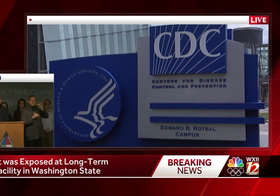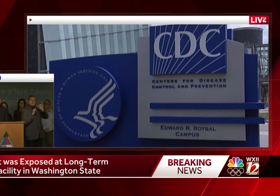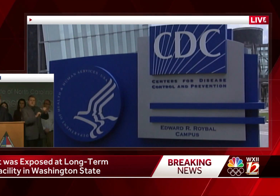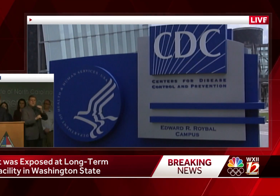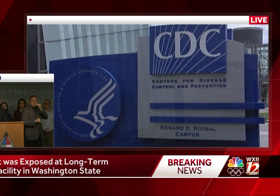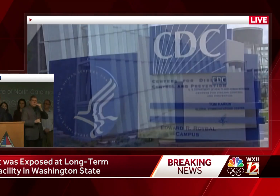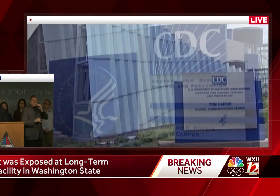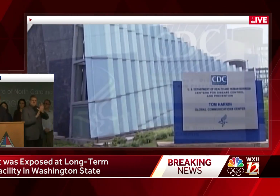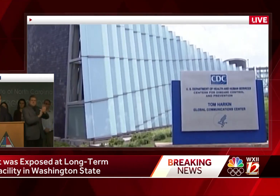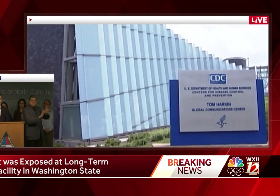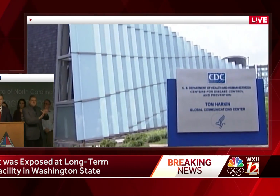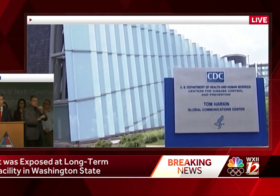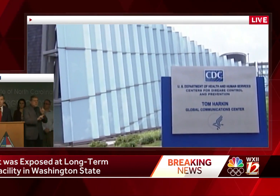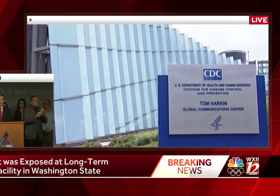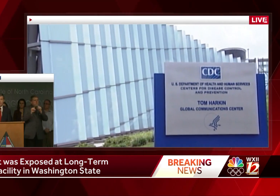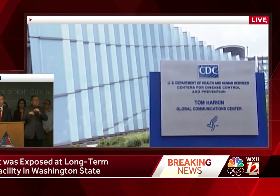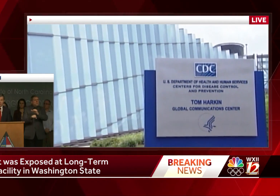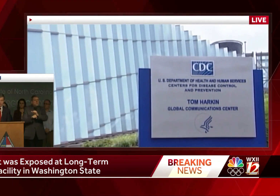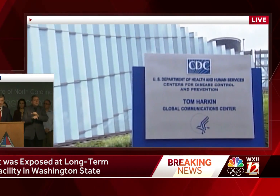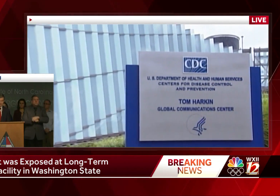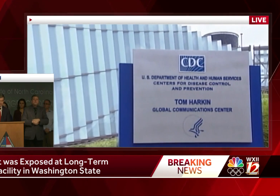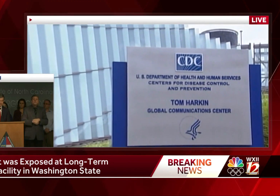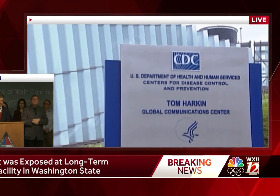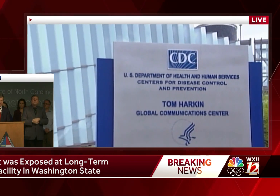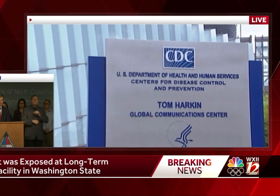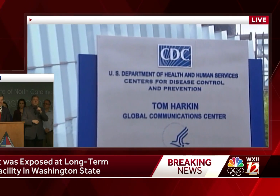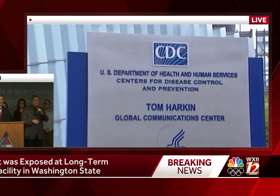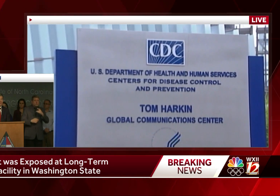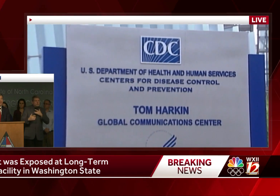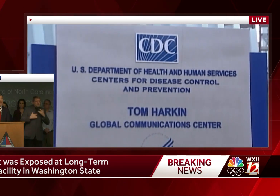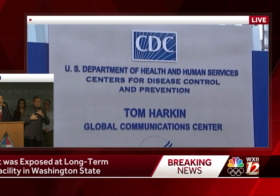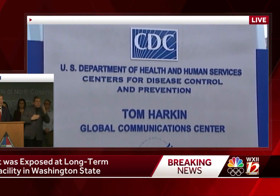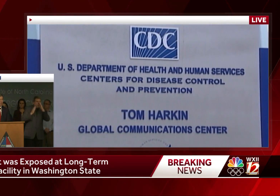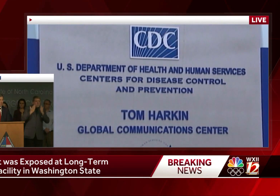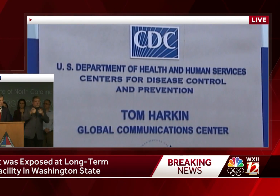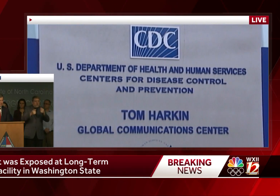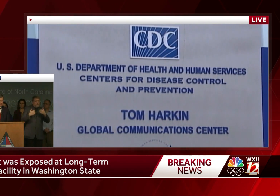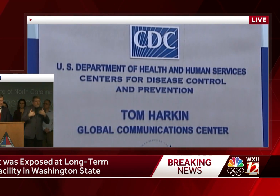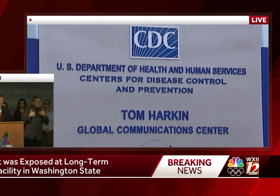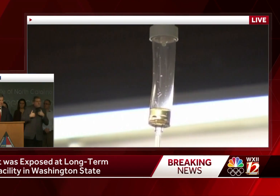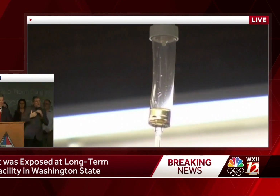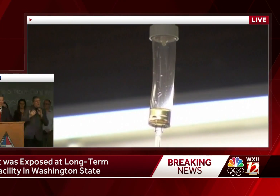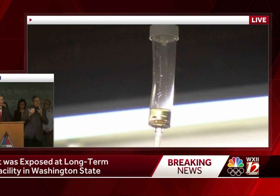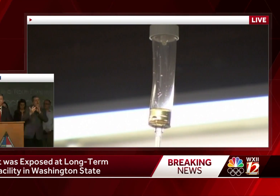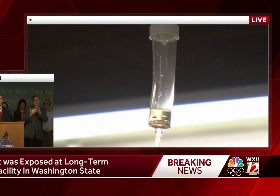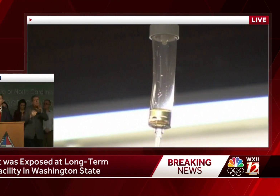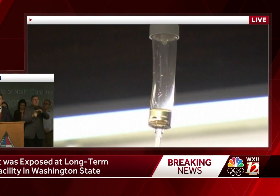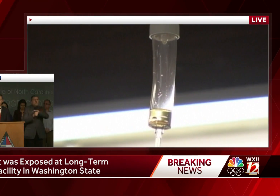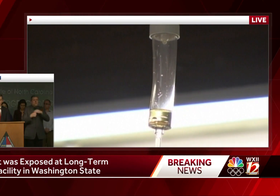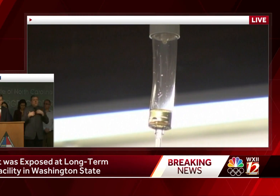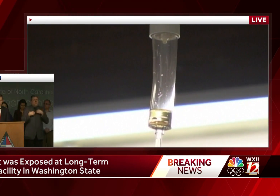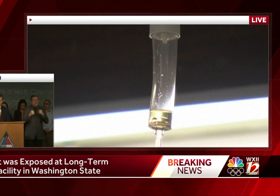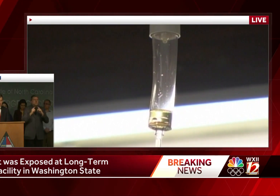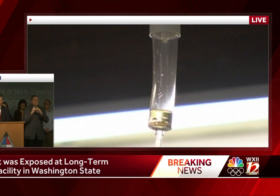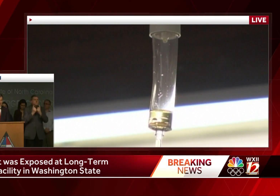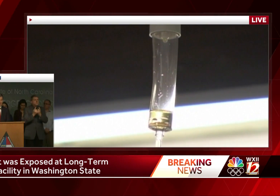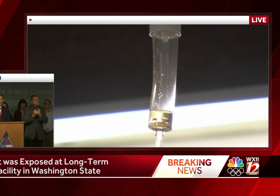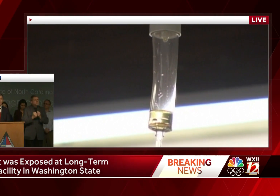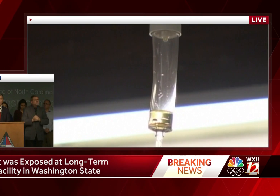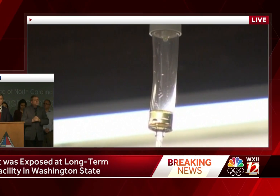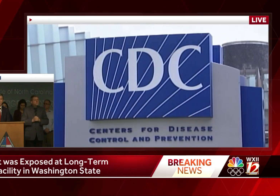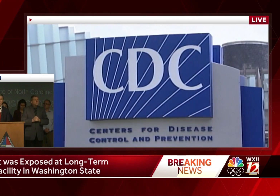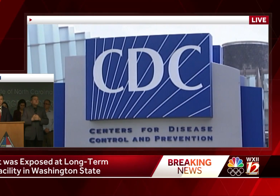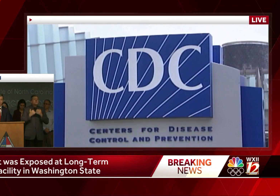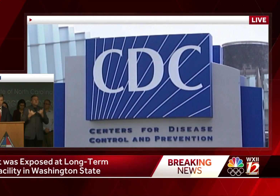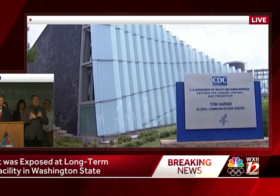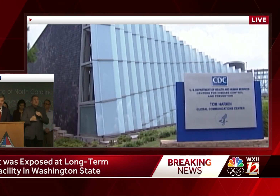should contact their local health departments. I encourage businesses and employers to review policies